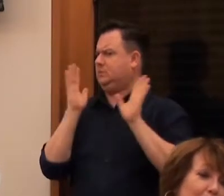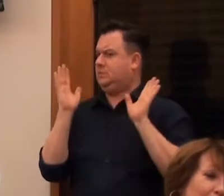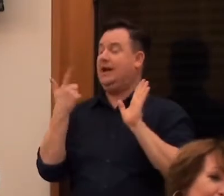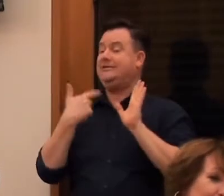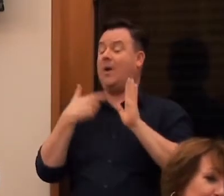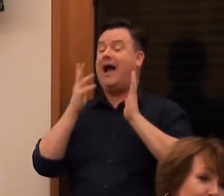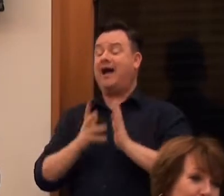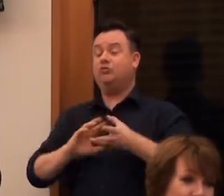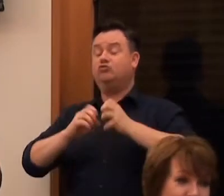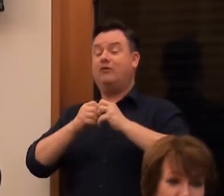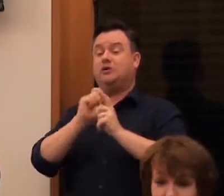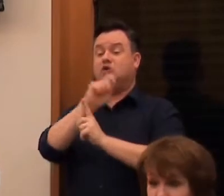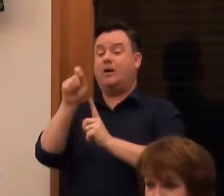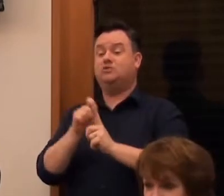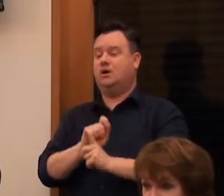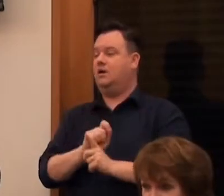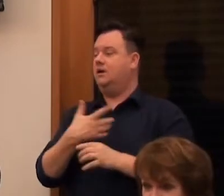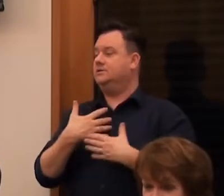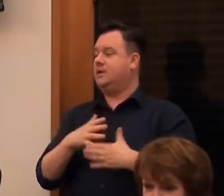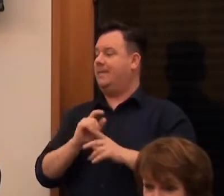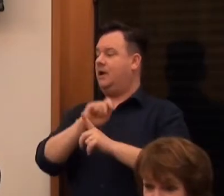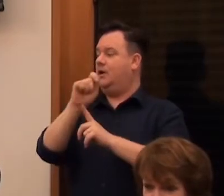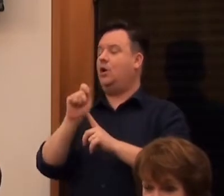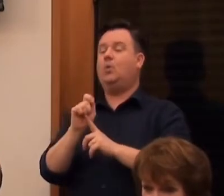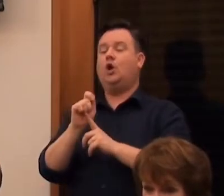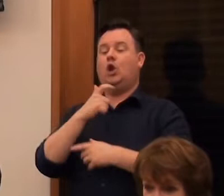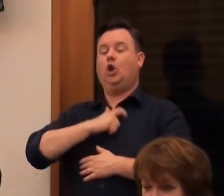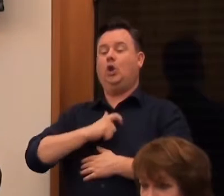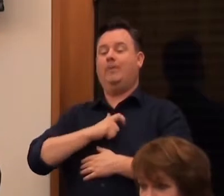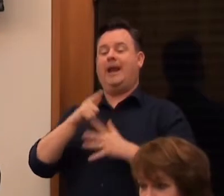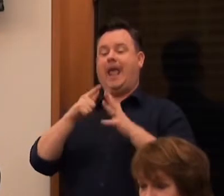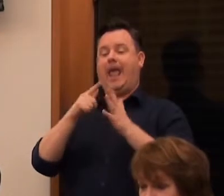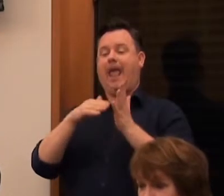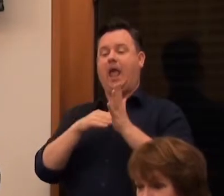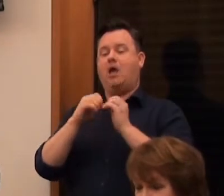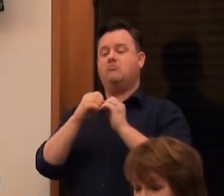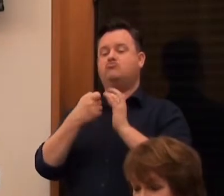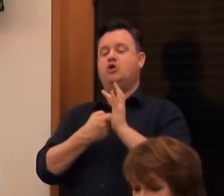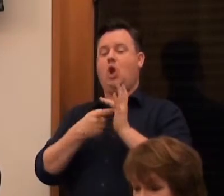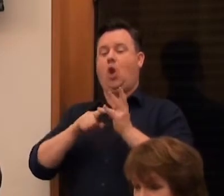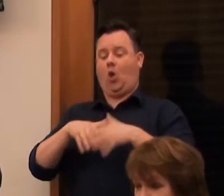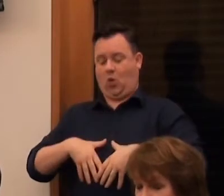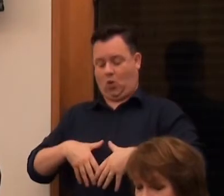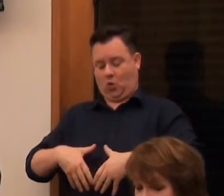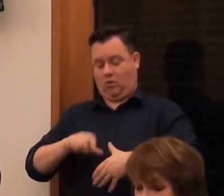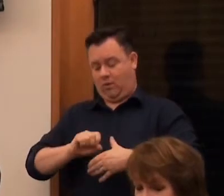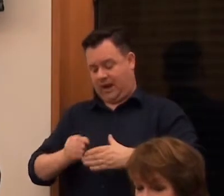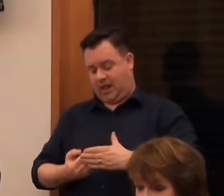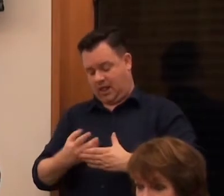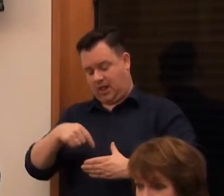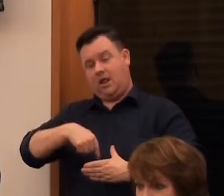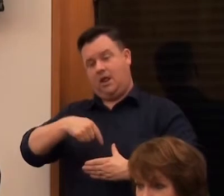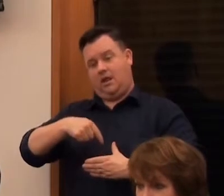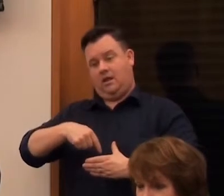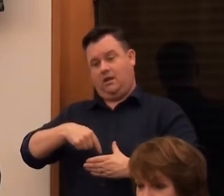make sculptures of this. So I made these sculptures of human embryos. Normal human embryos during the development. And it's